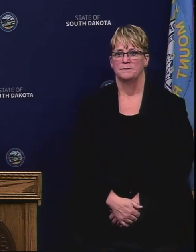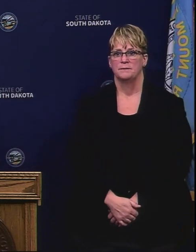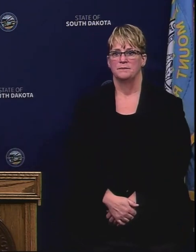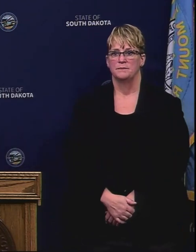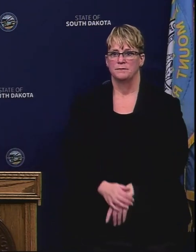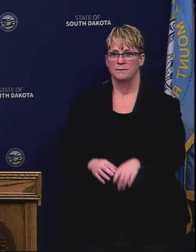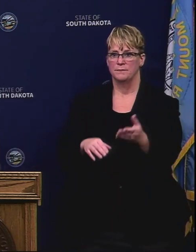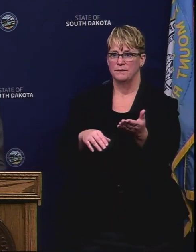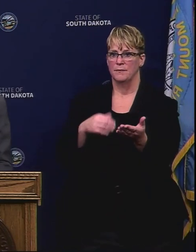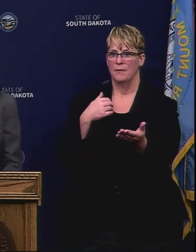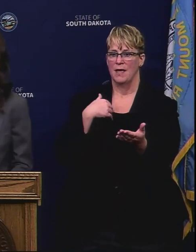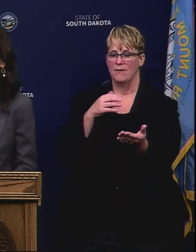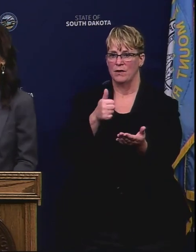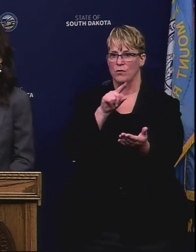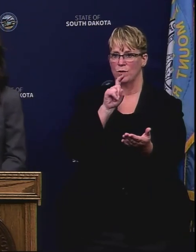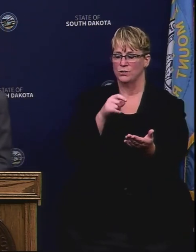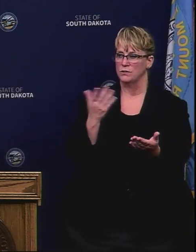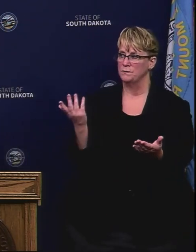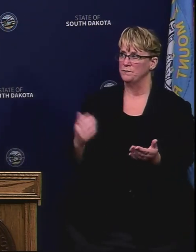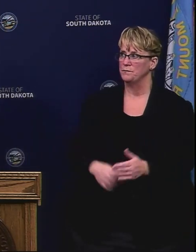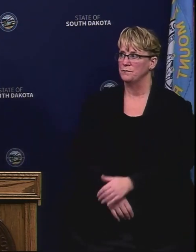Could I get a follow-up on that, Lieutenant Governor?